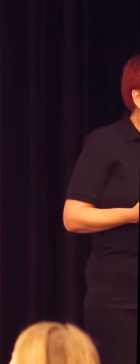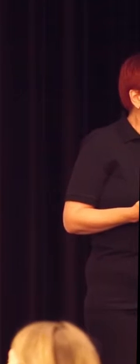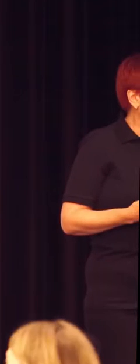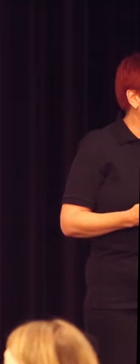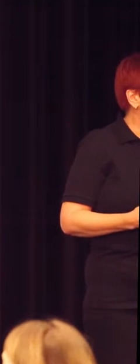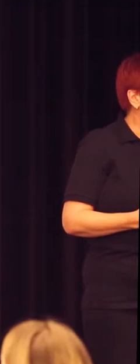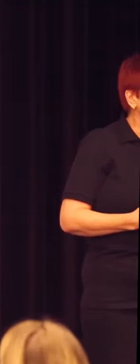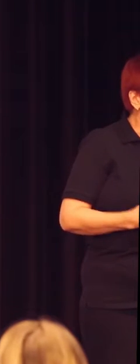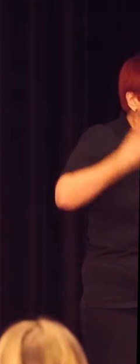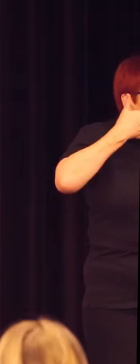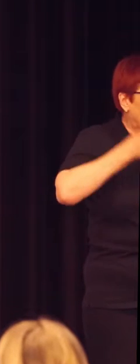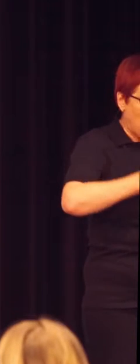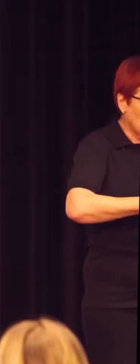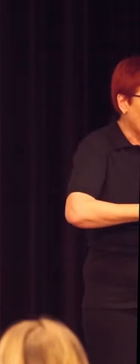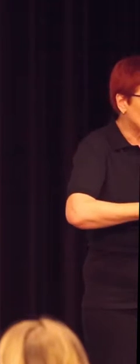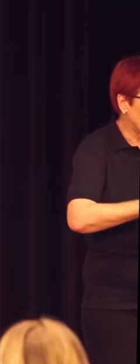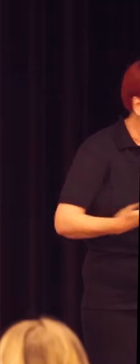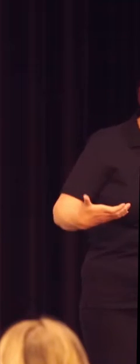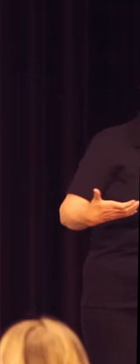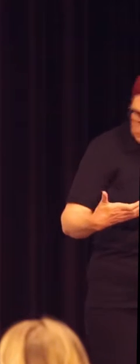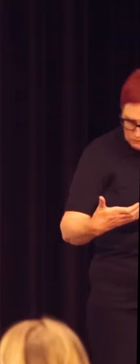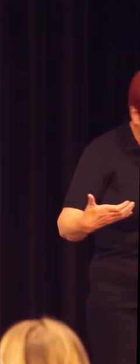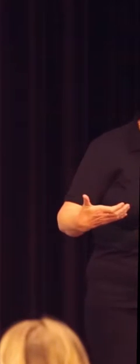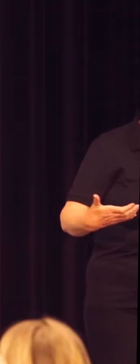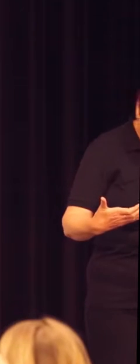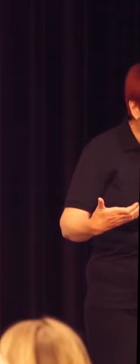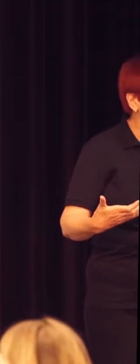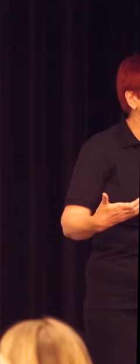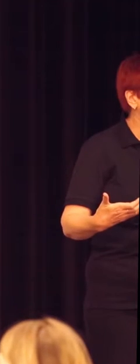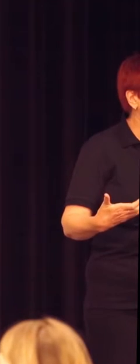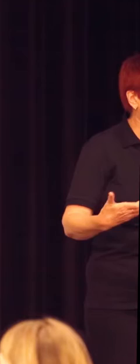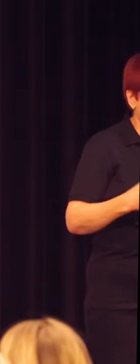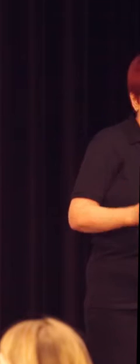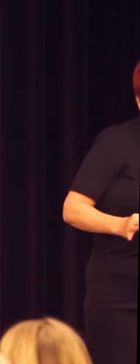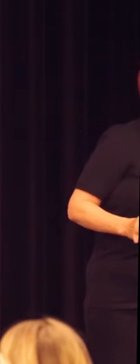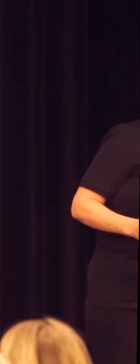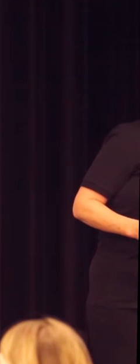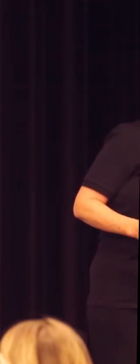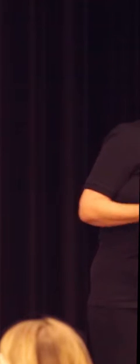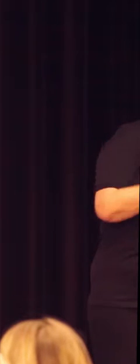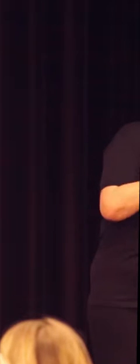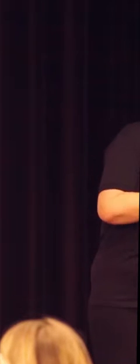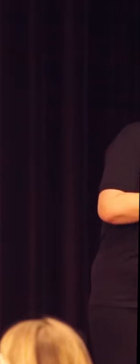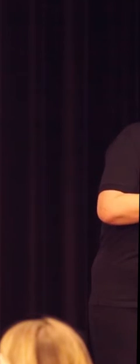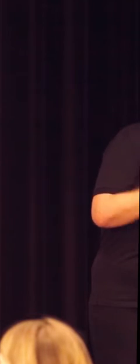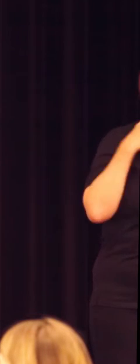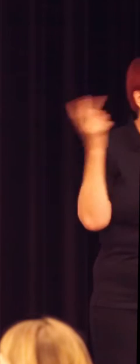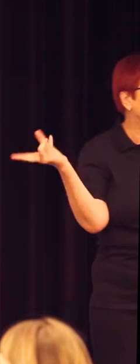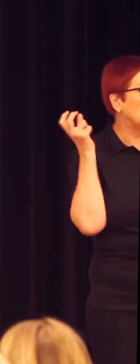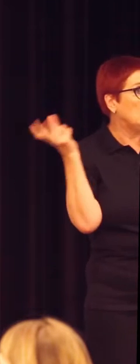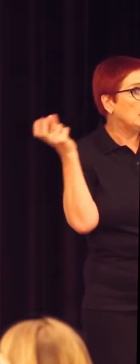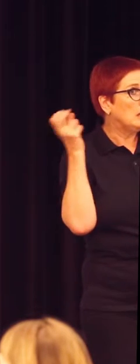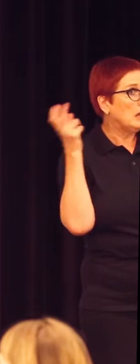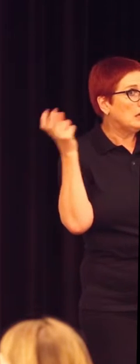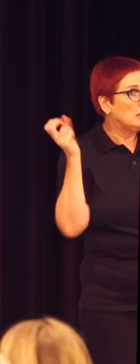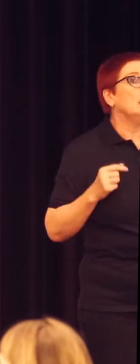or two phones and their laptop so they can be listening with part of an ear and talking to their friend in the